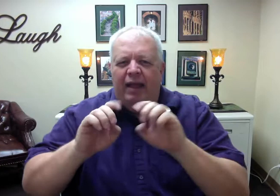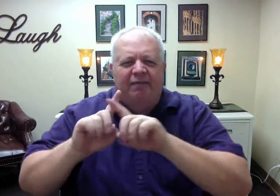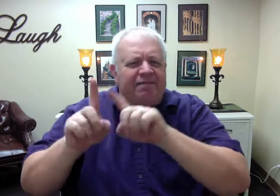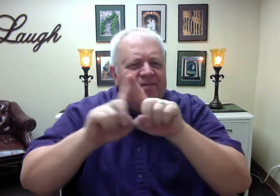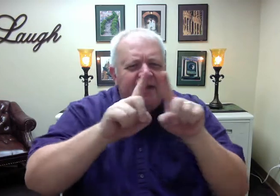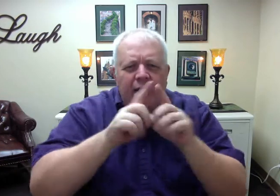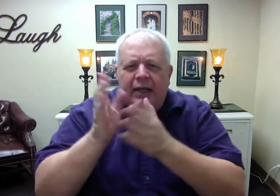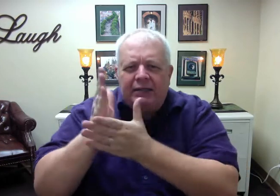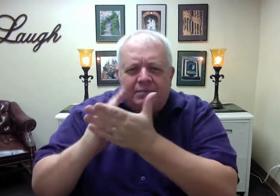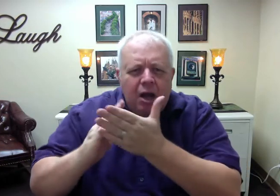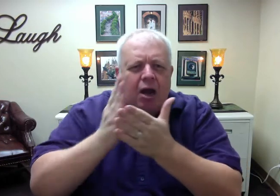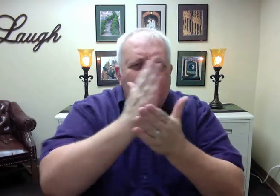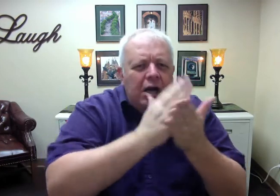complex situation.